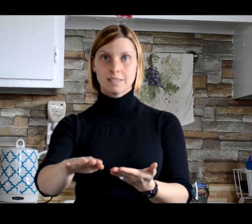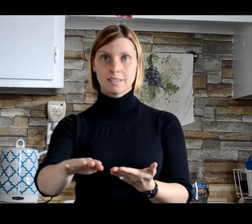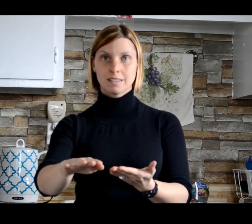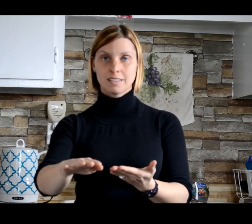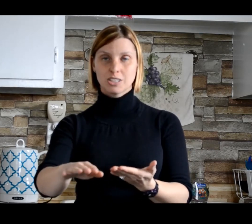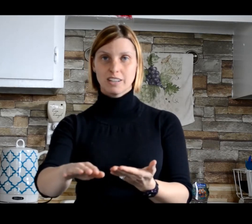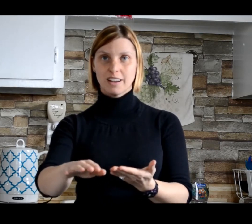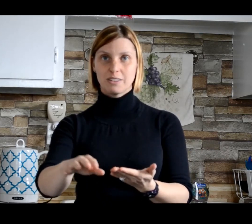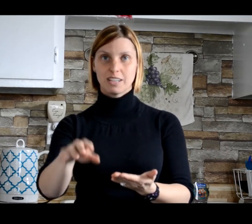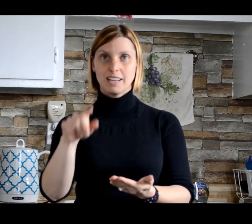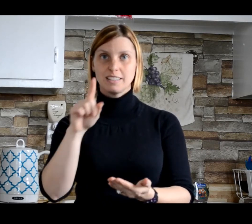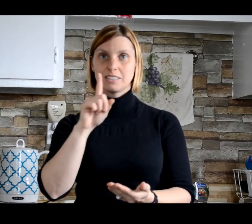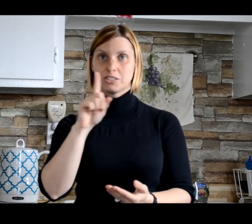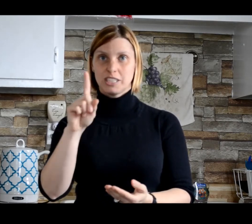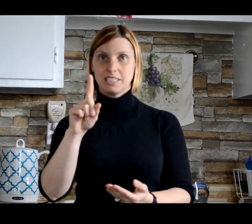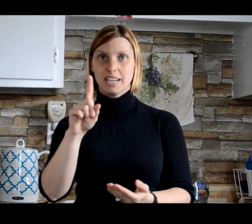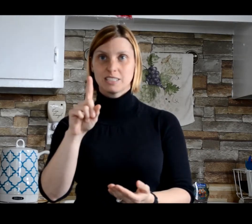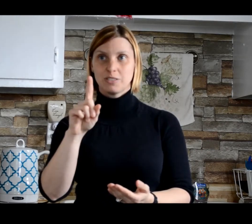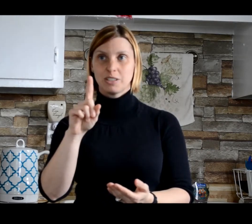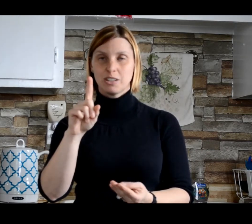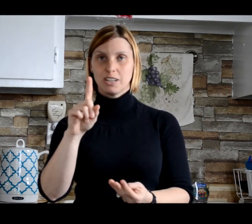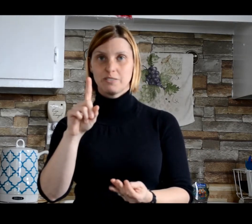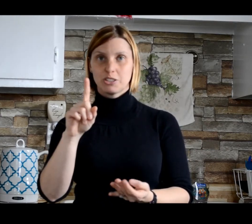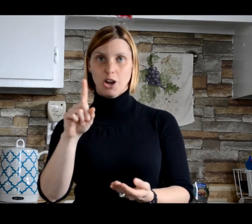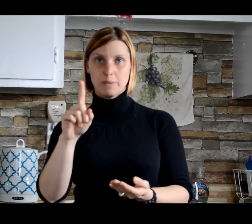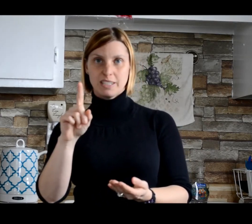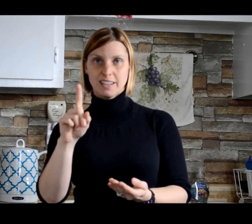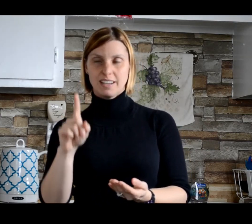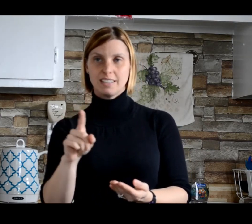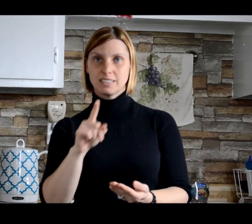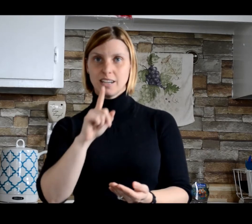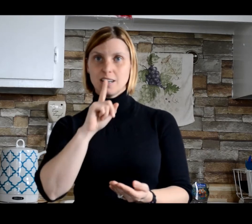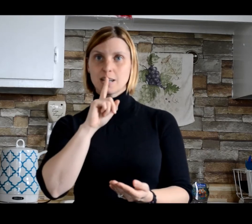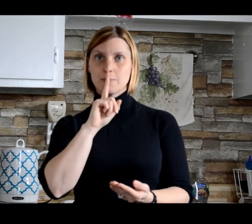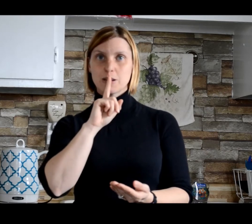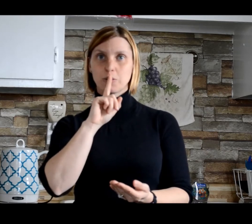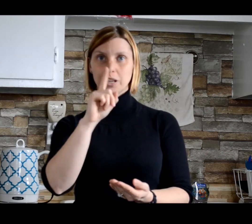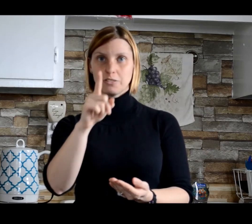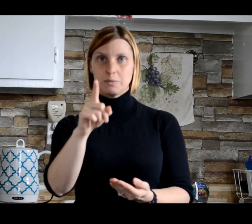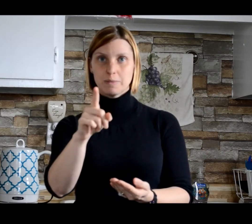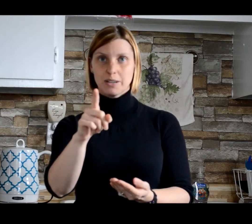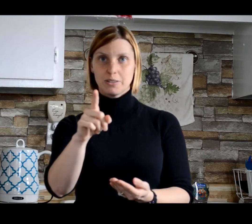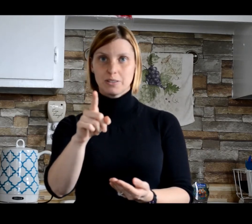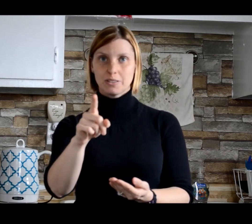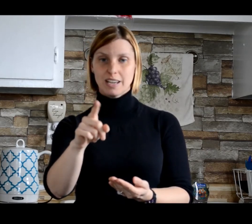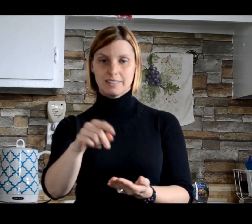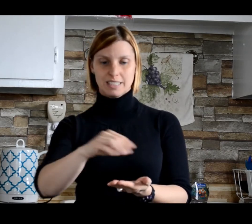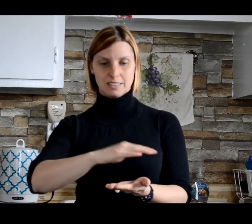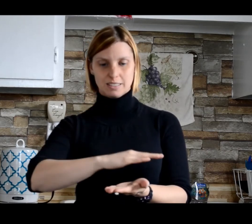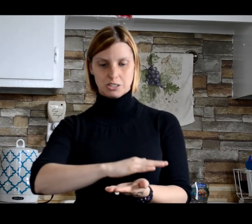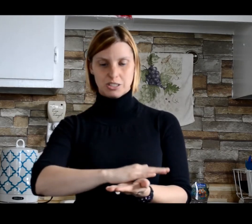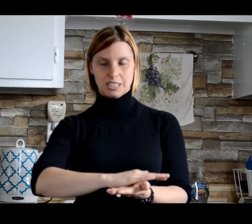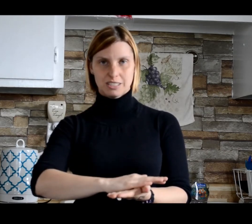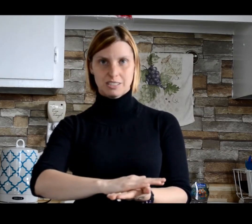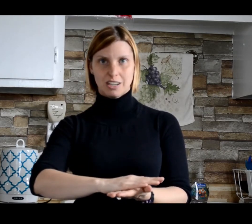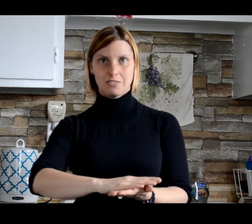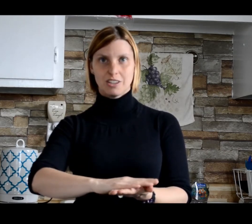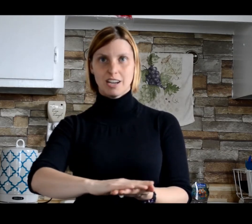Try that one again. It's your index finger of your dominant hand coming away from your mouth and then turning into the sign for nice.